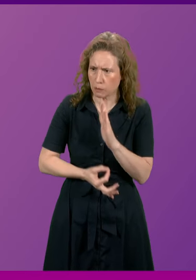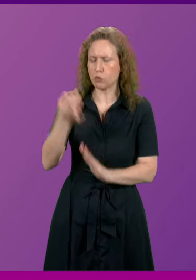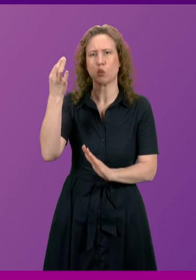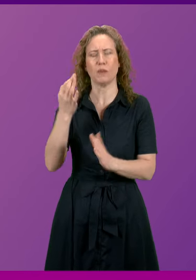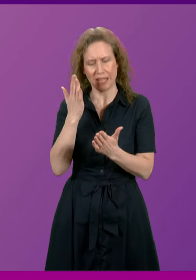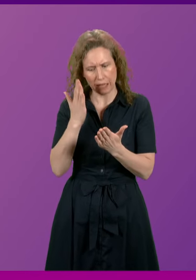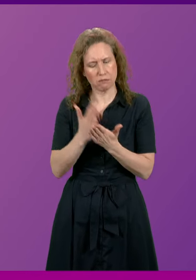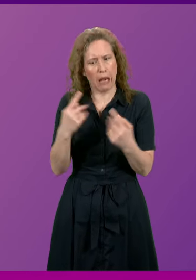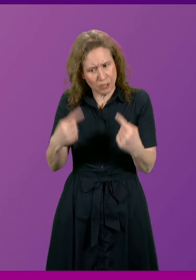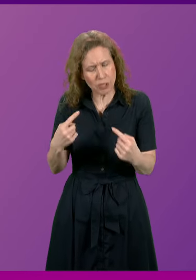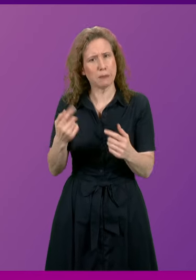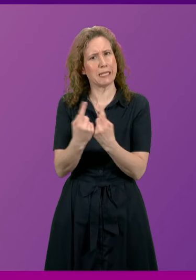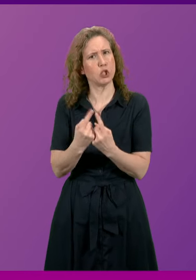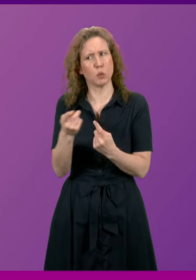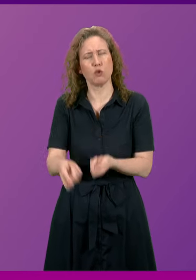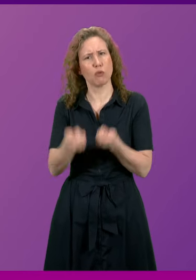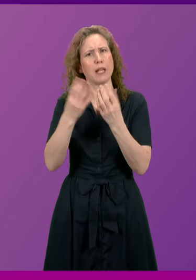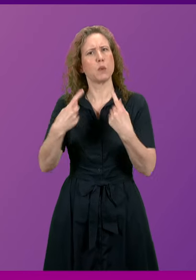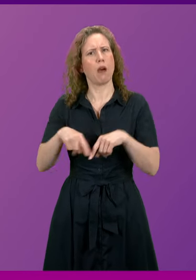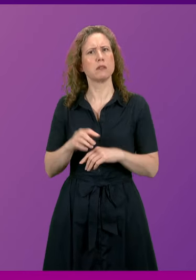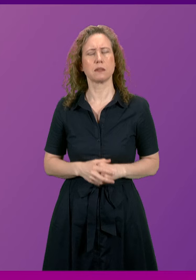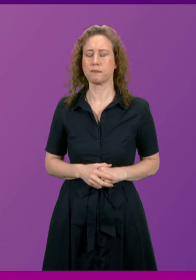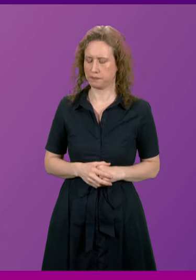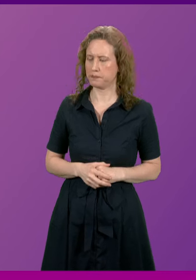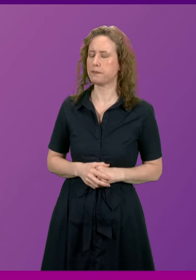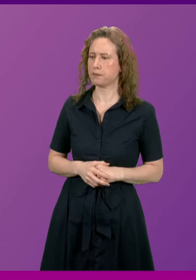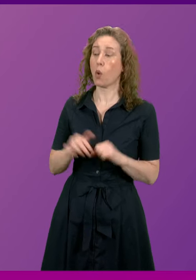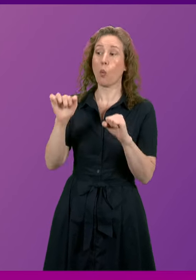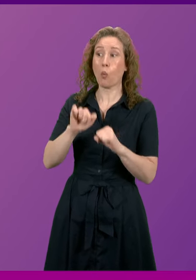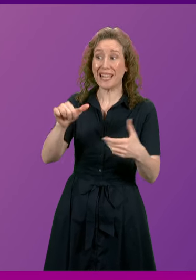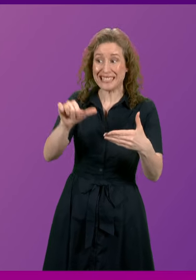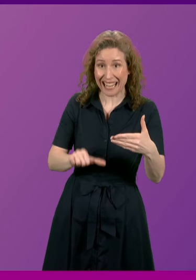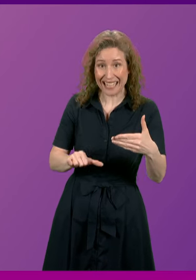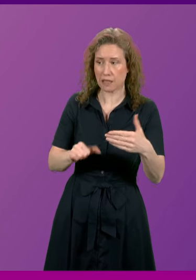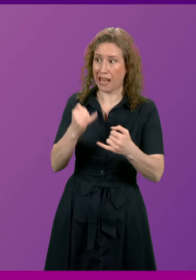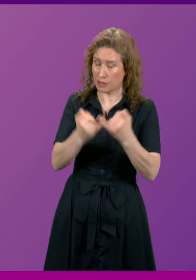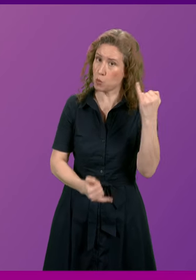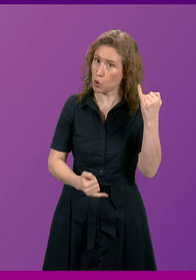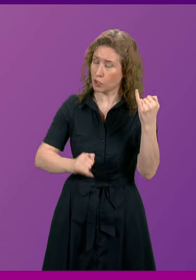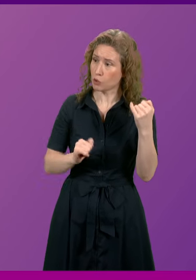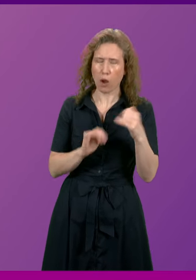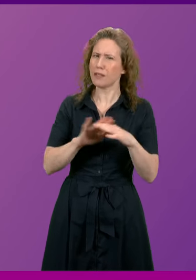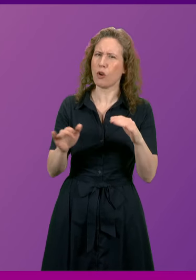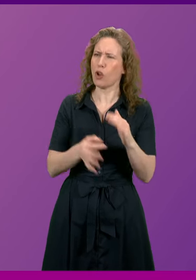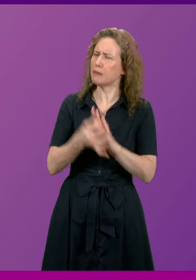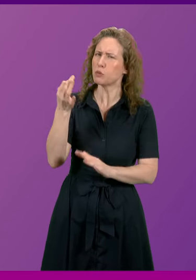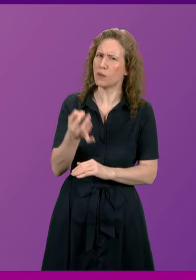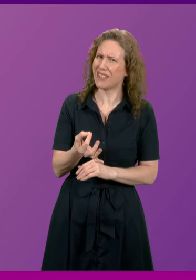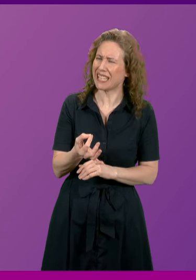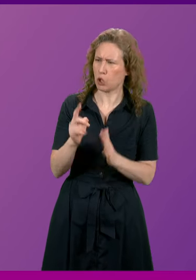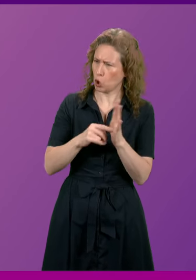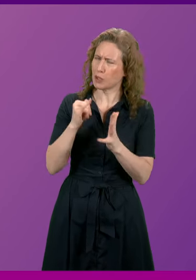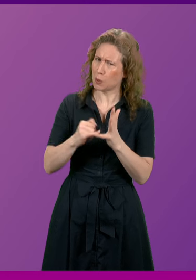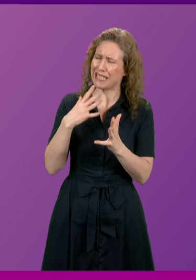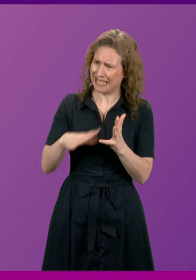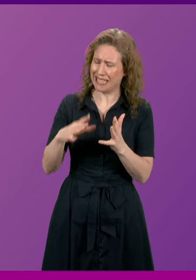issue that Mr Sarwar raises with me. Anna Sarwar. Presenting officer, waiting lists are going up in Scotland, not down, and I think John Swinney has